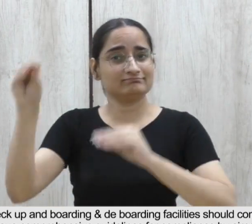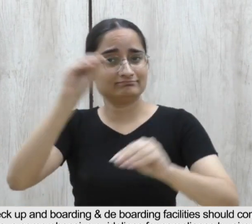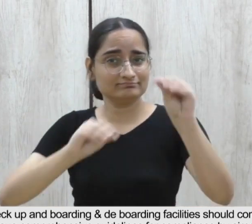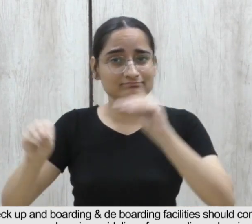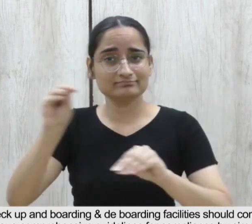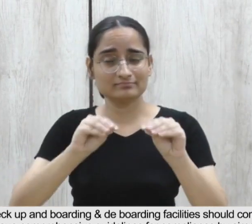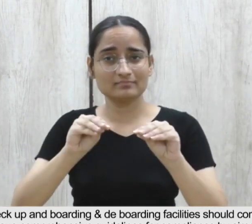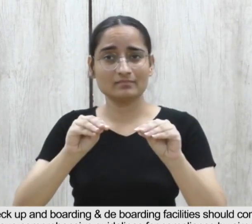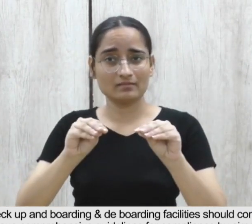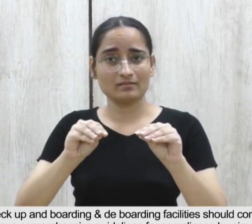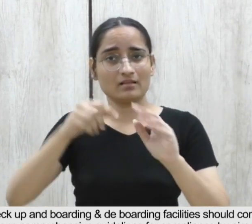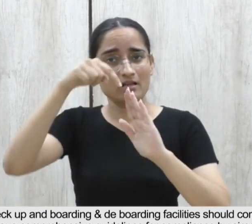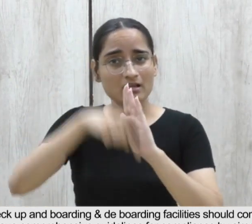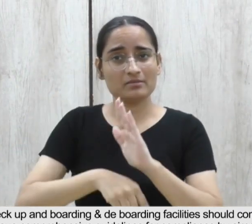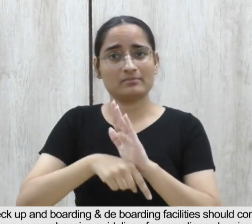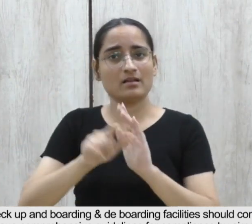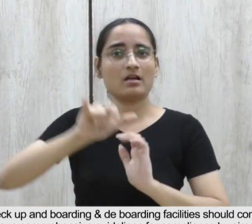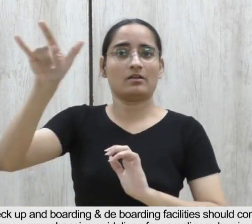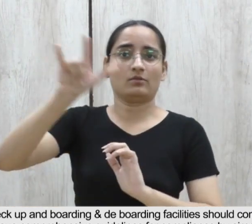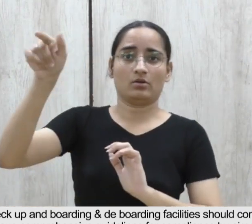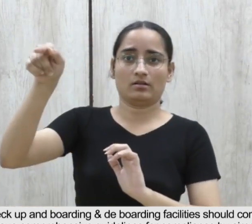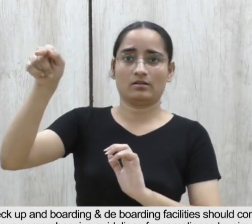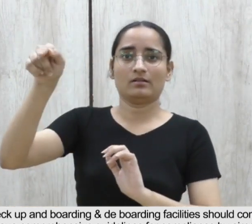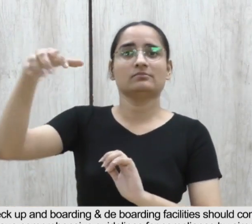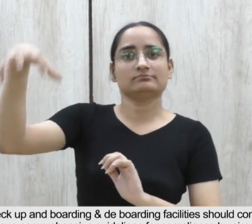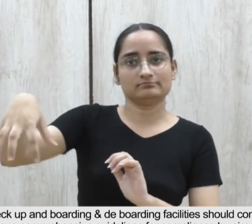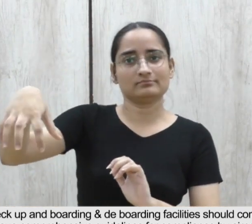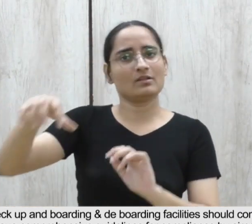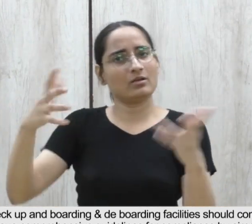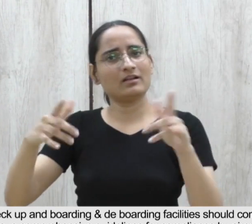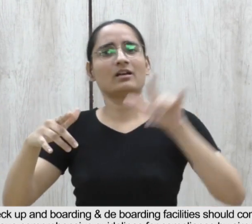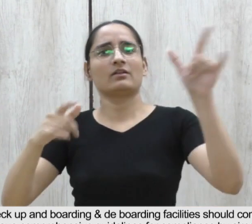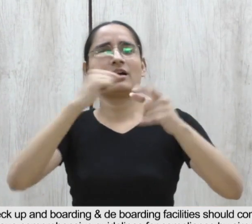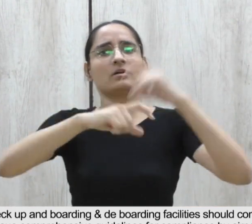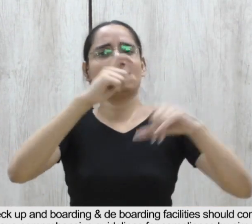compliance by airport authorities and airlines.